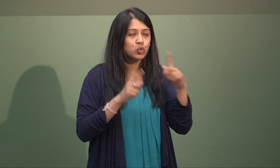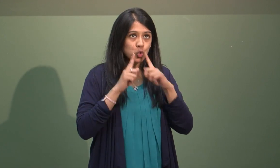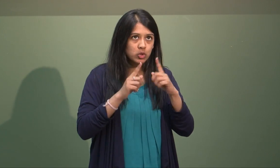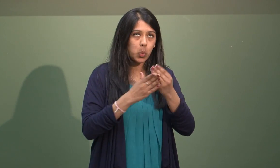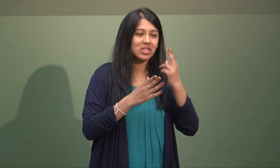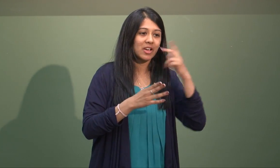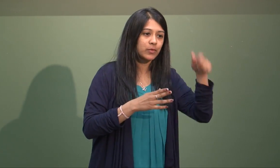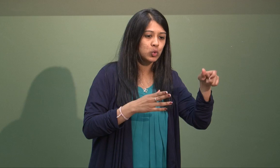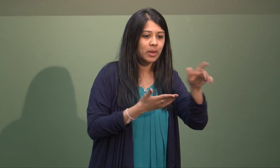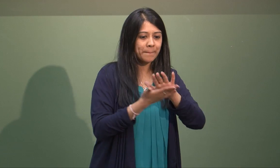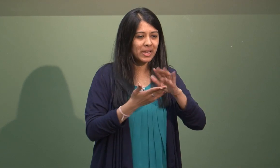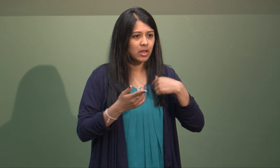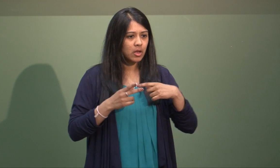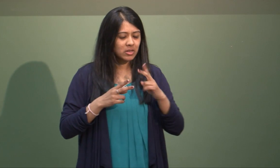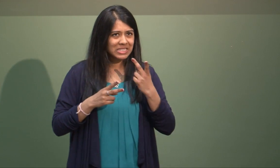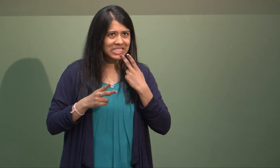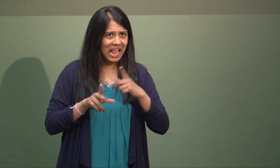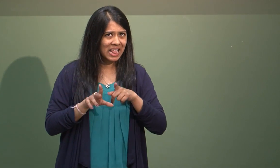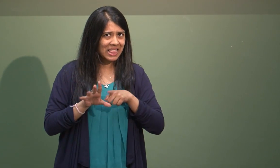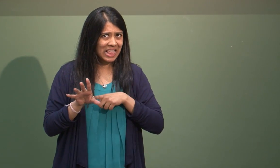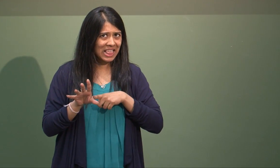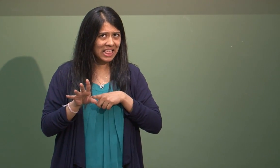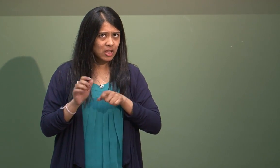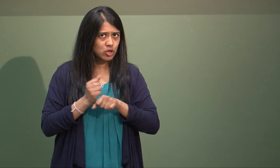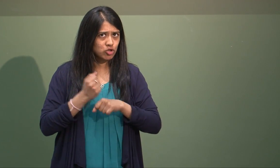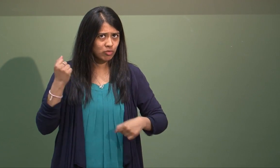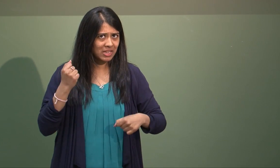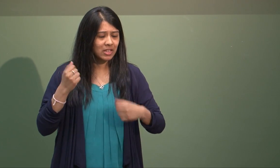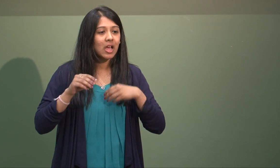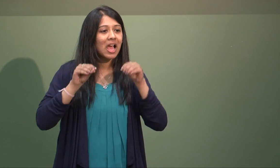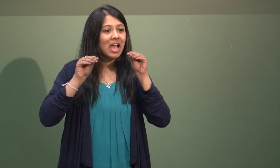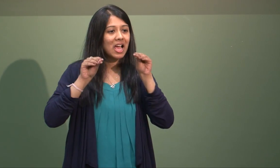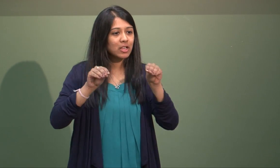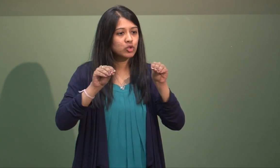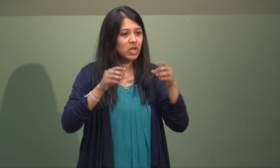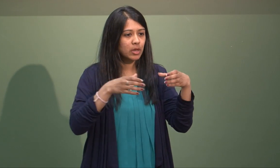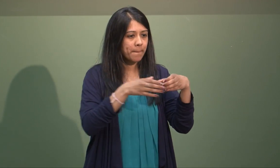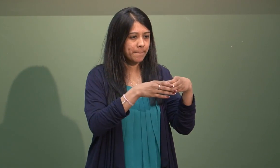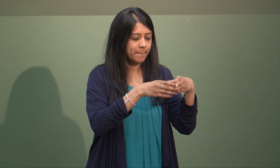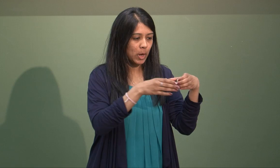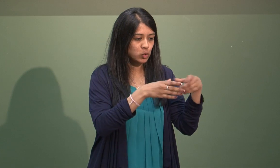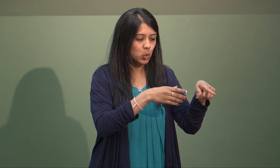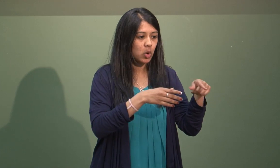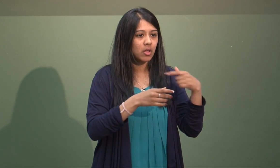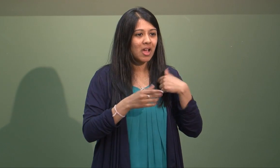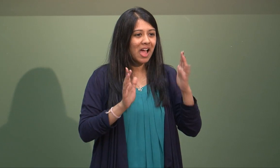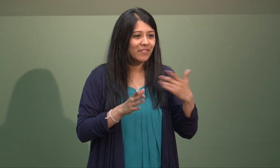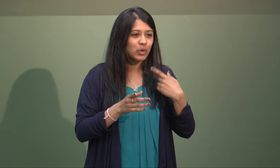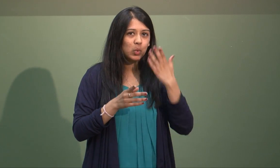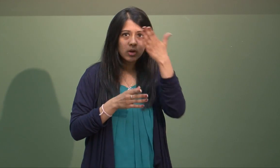And also supporting deaf students as well. In the second year of my degree, the education module that I was